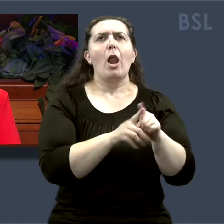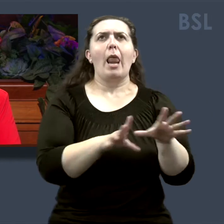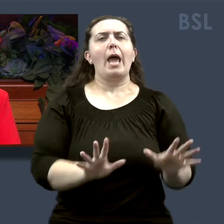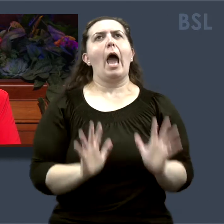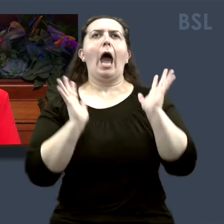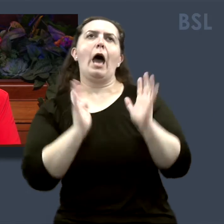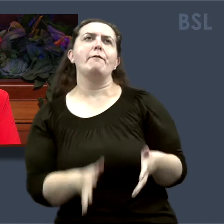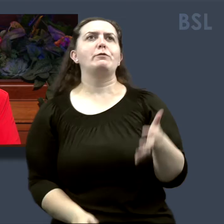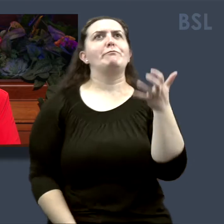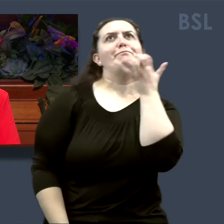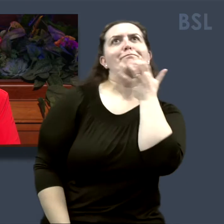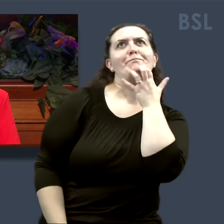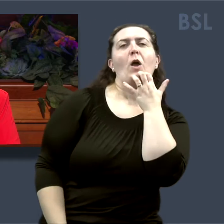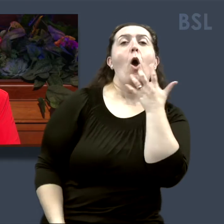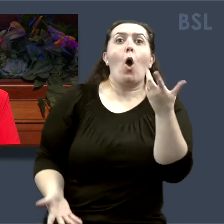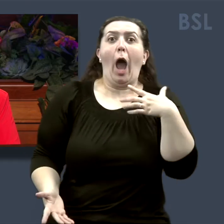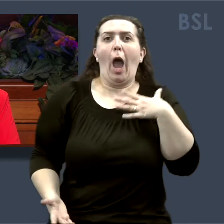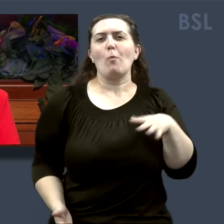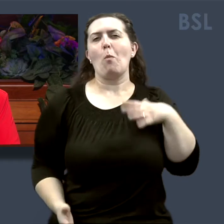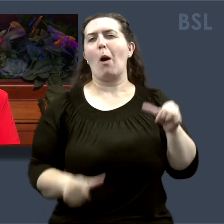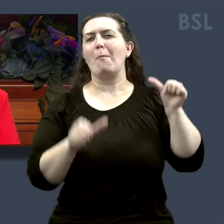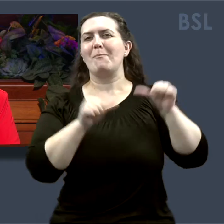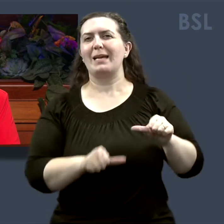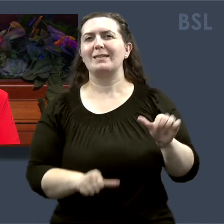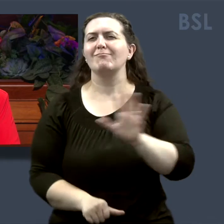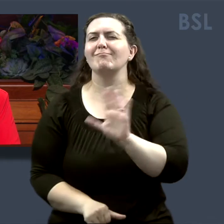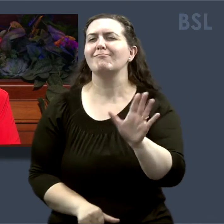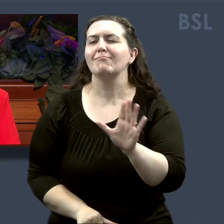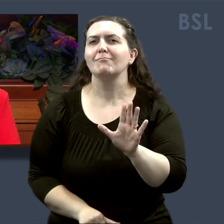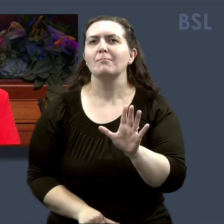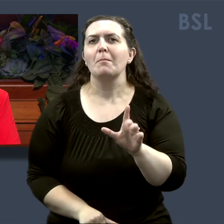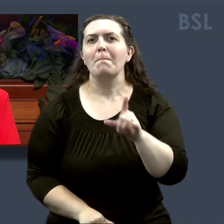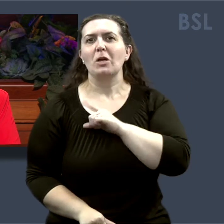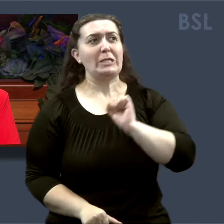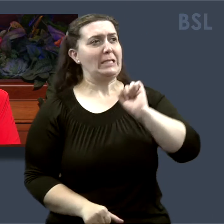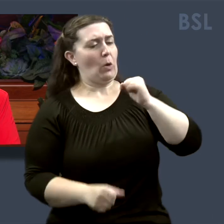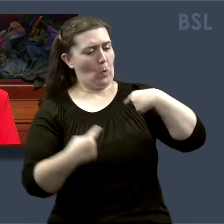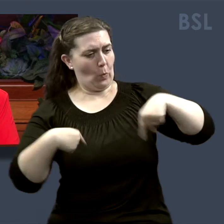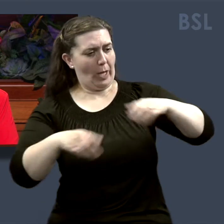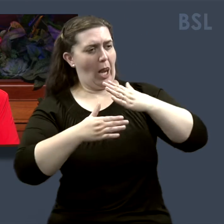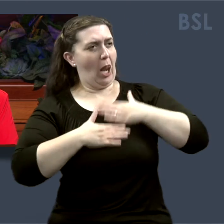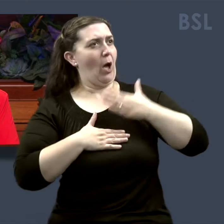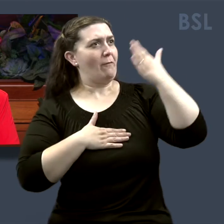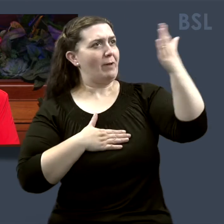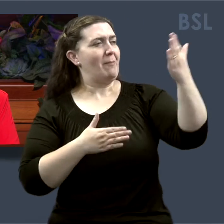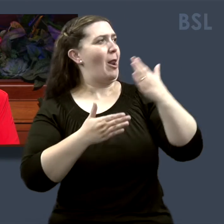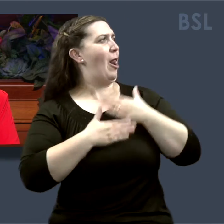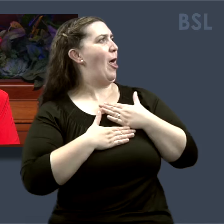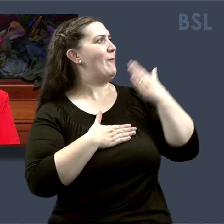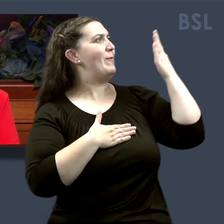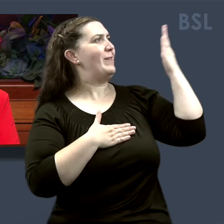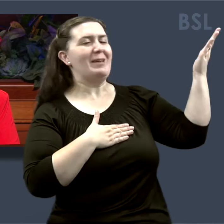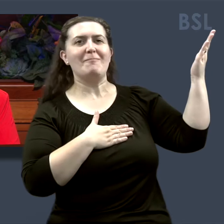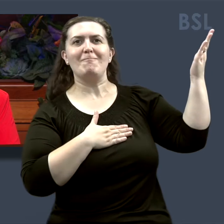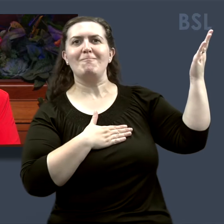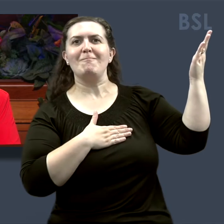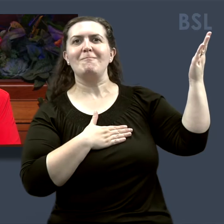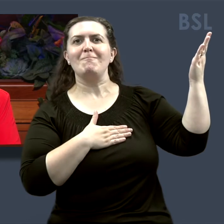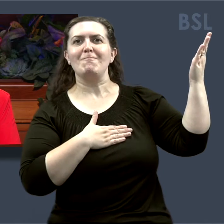out of duty or even for the blessings we might receive, but purely out of love for Him and our Heavenly Father, His